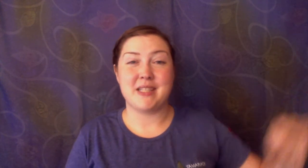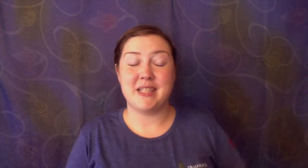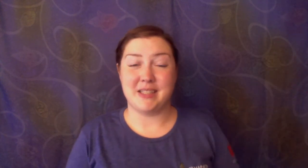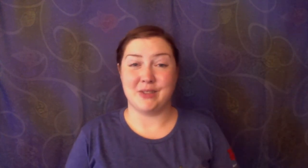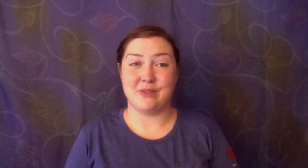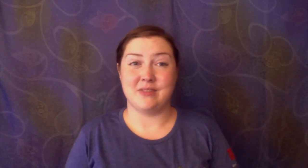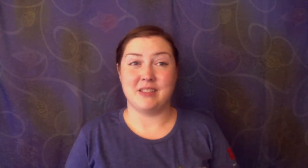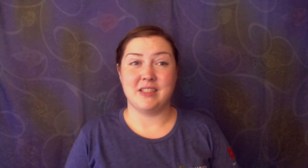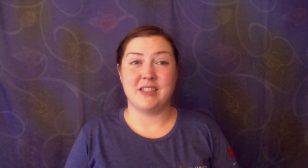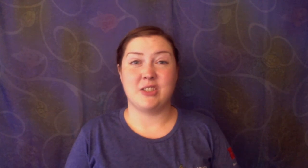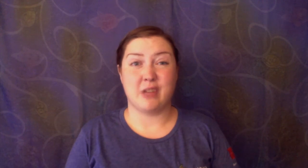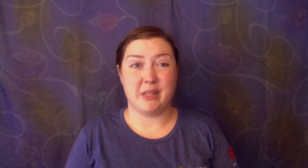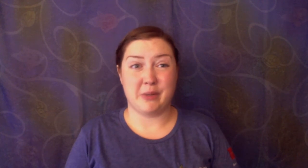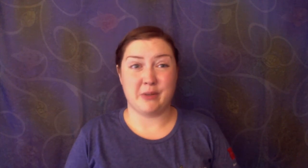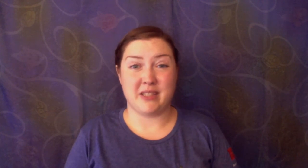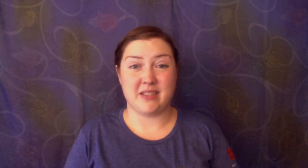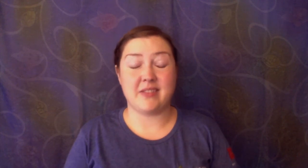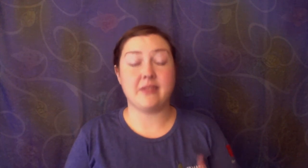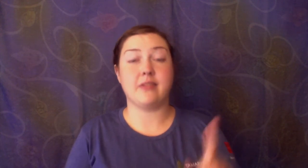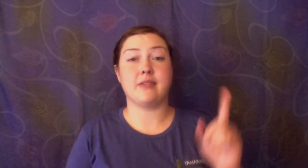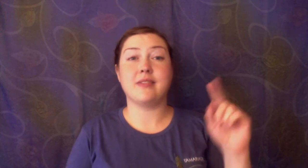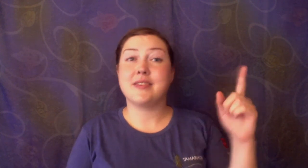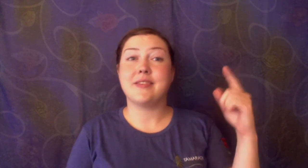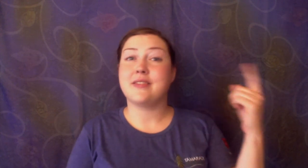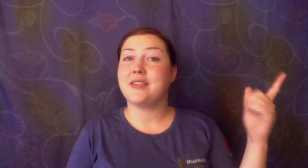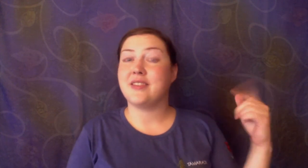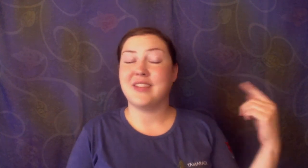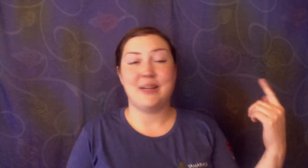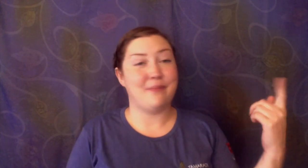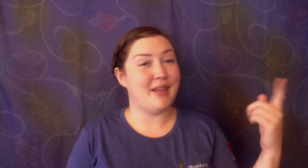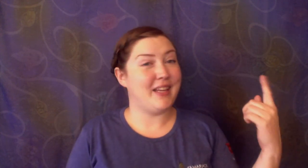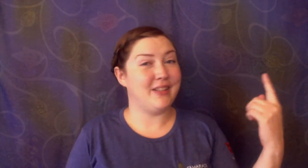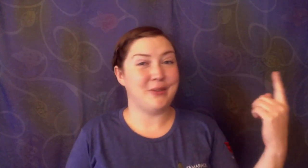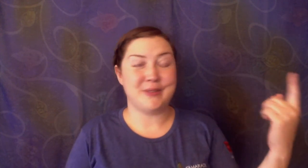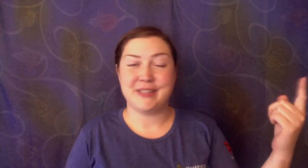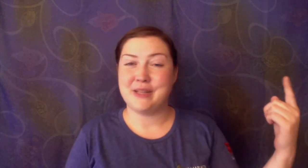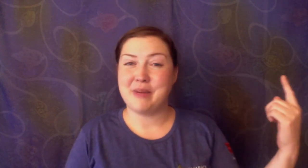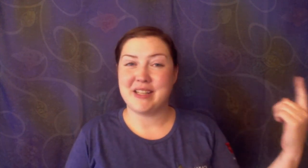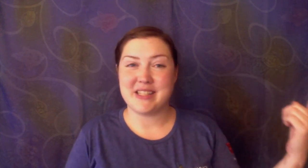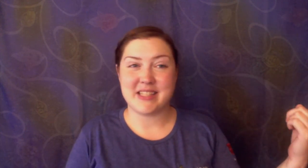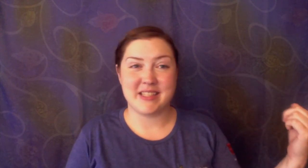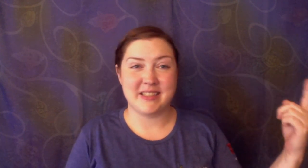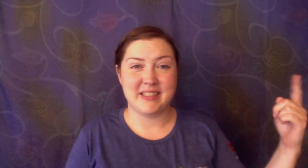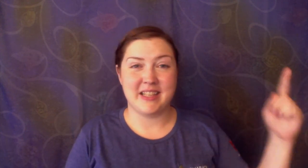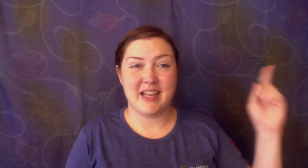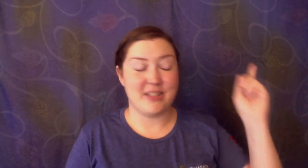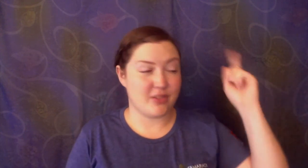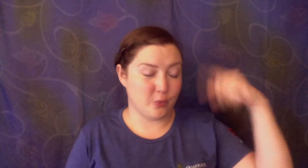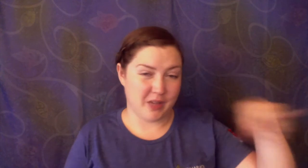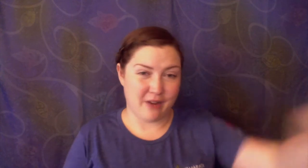Mosquito tried to protest and made only a buzz and zoomed off.